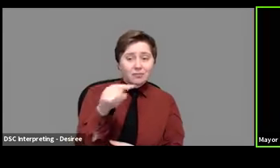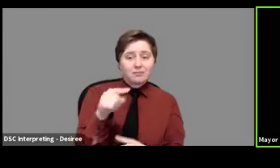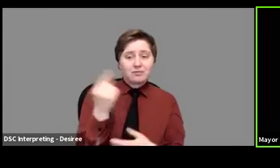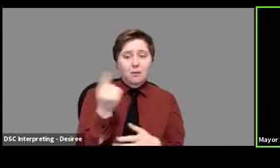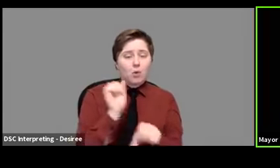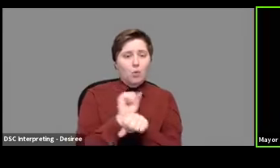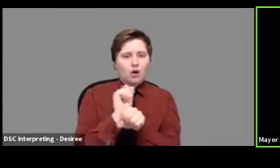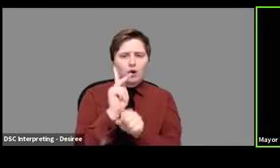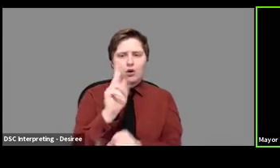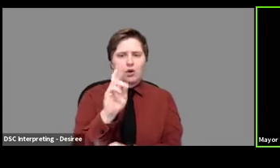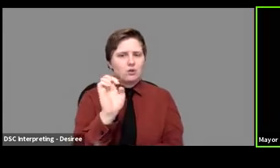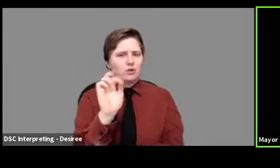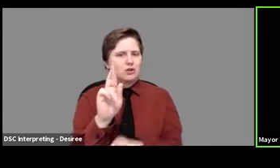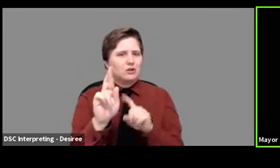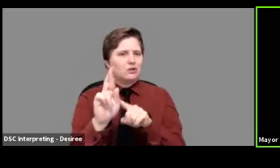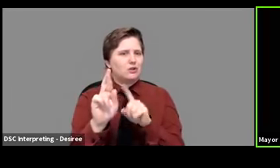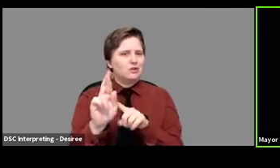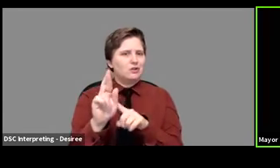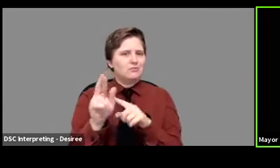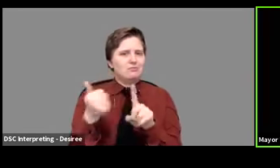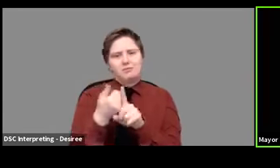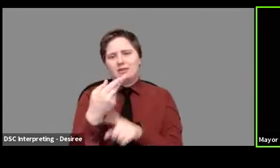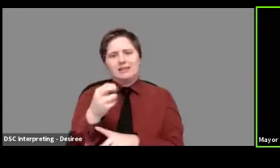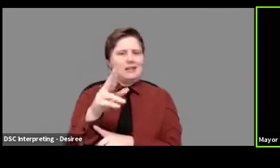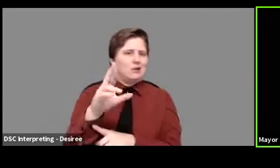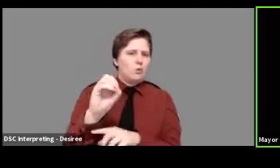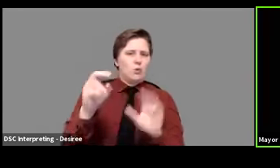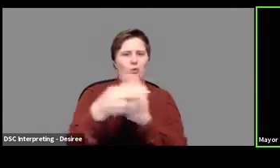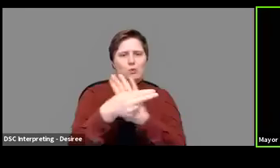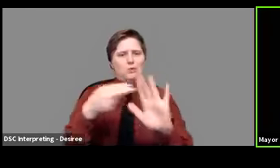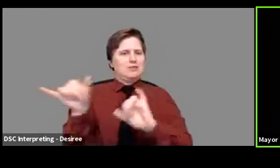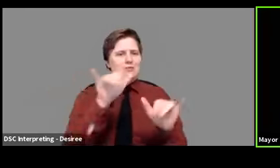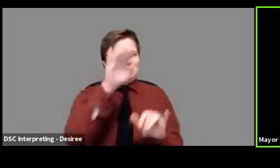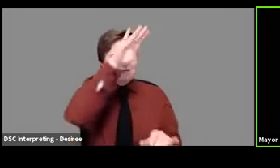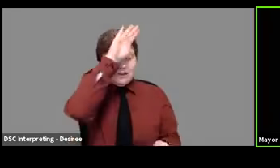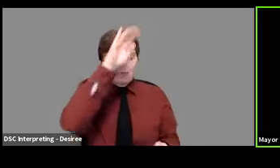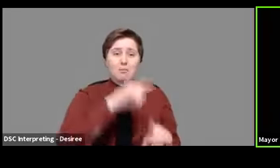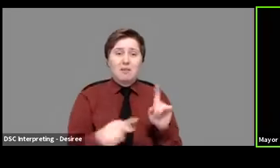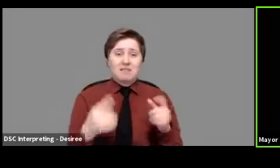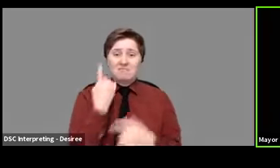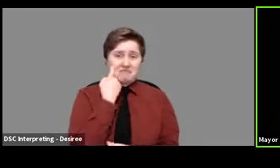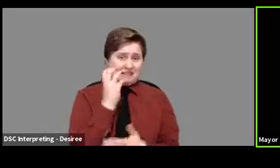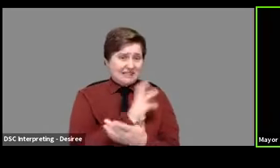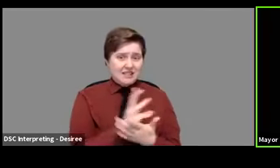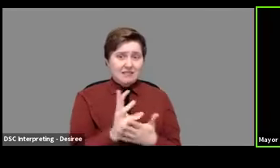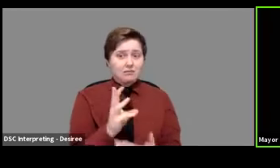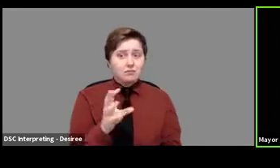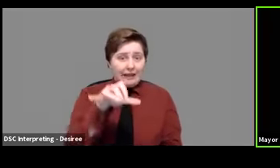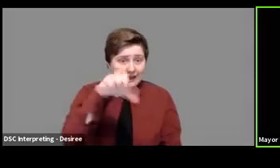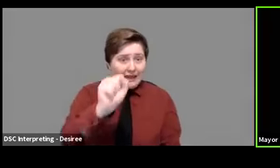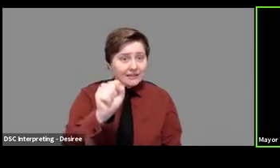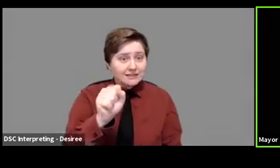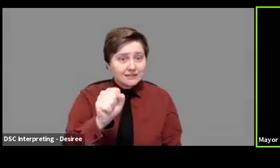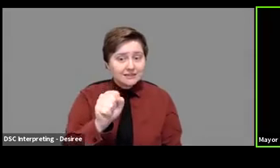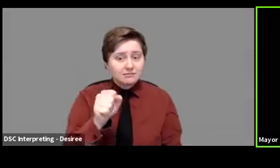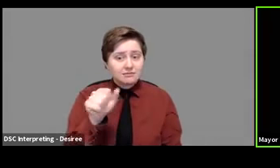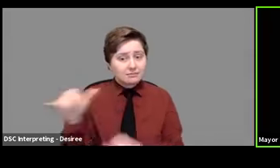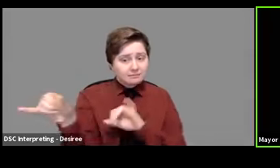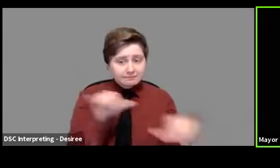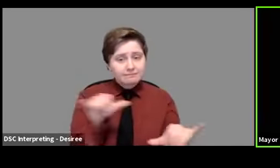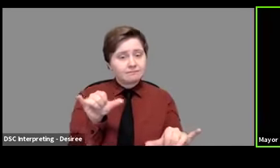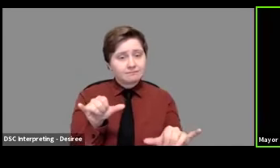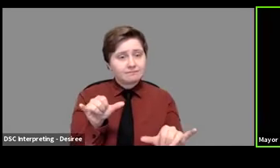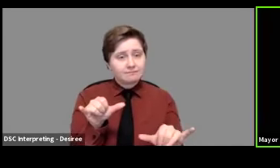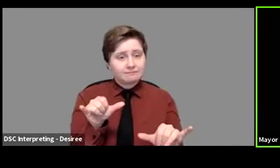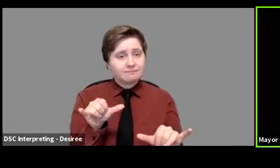someone who works at Kroger, uh, as a hero in the same way as a firefighter. I tell you what, in these last six weeks, I think they are right there shoulder to shoulder.